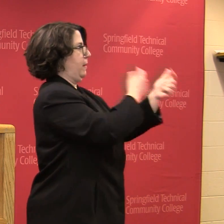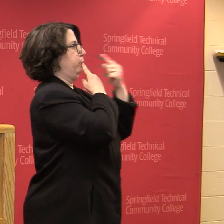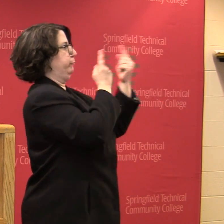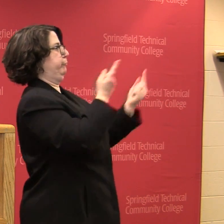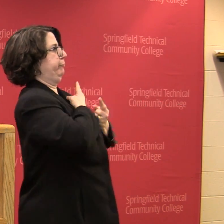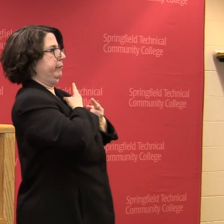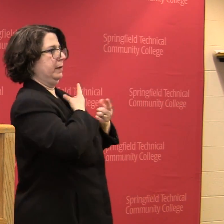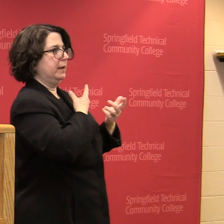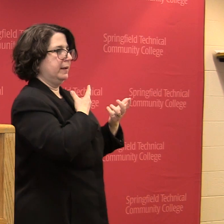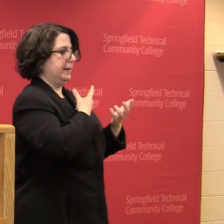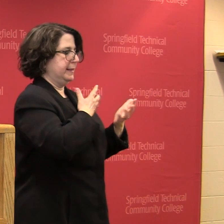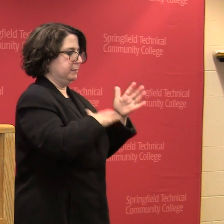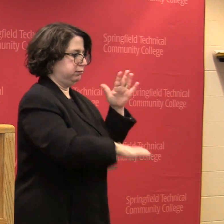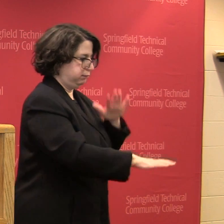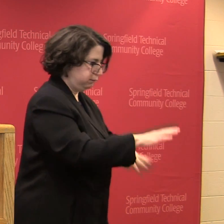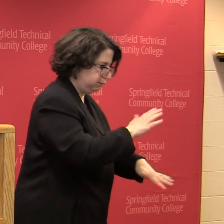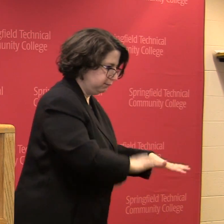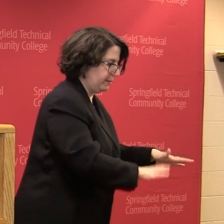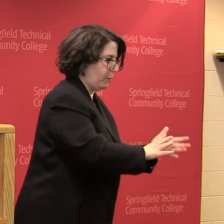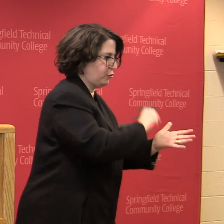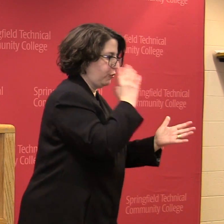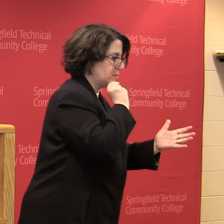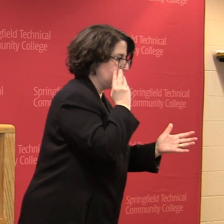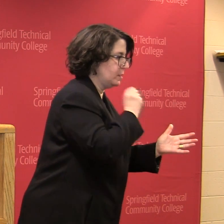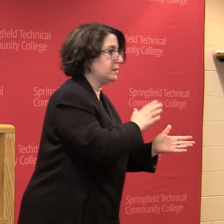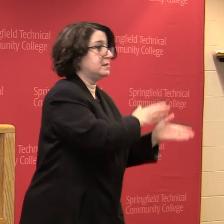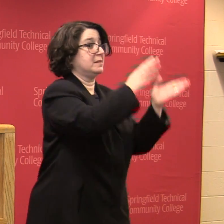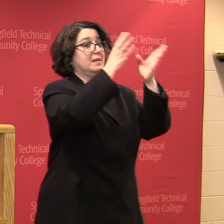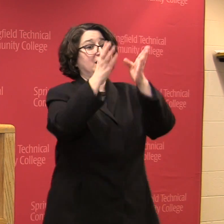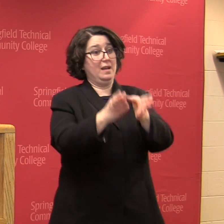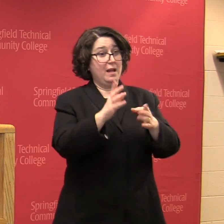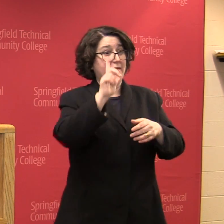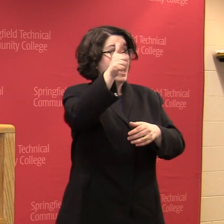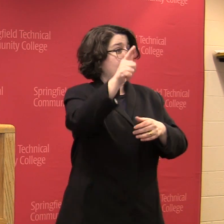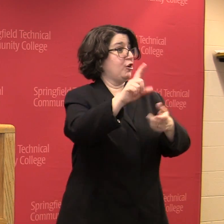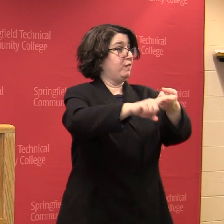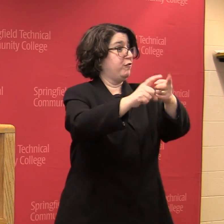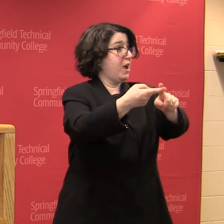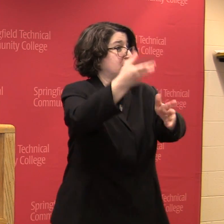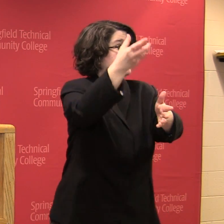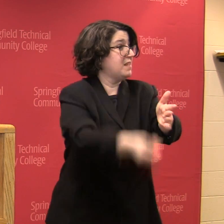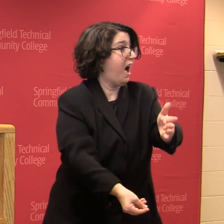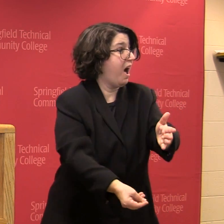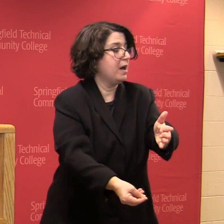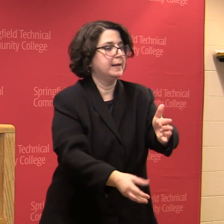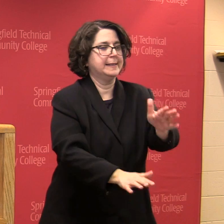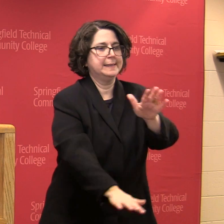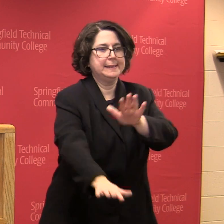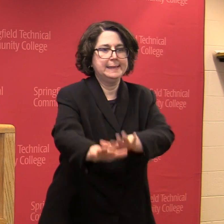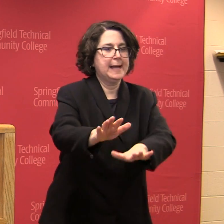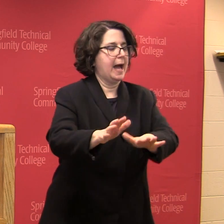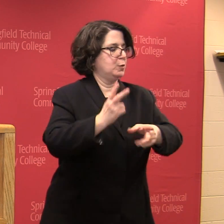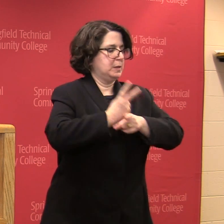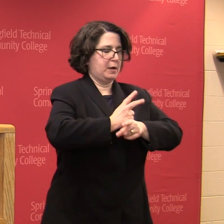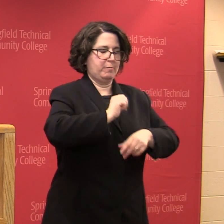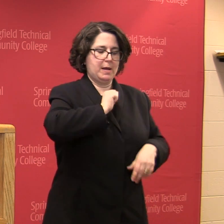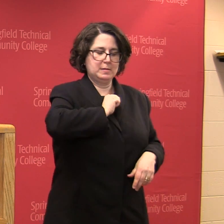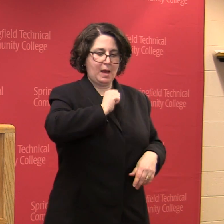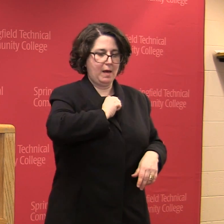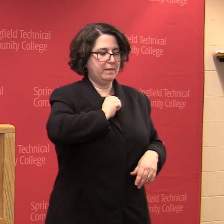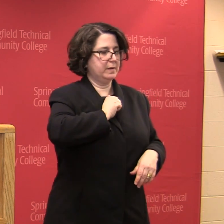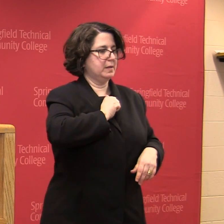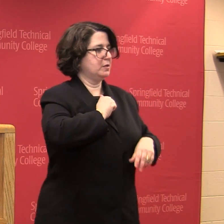When I found out my friend had died, I needed me and my space. It's okay to look at the staff at Green River House